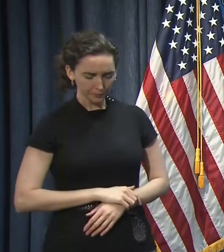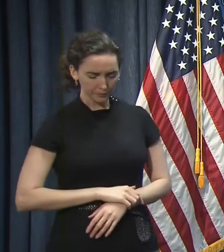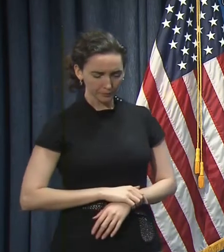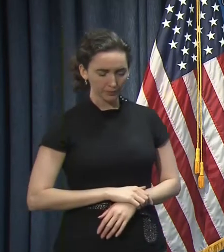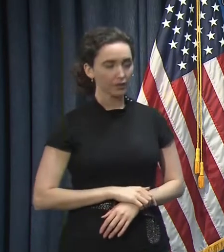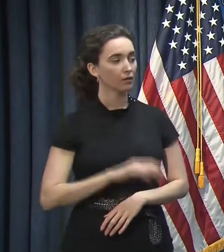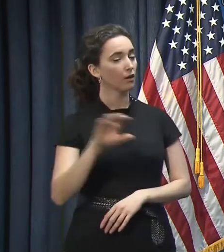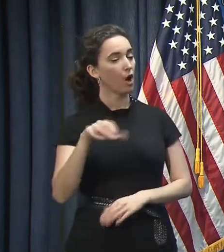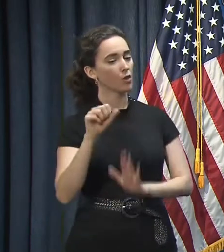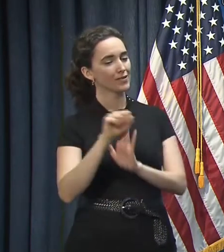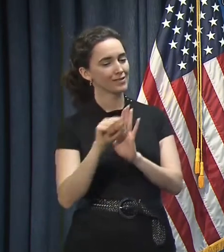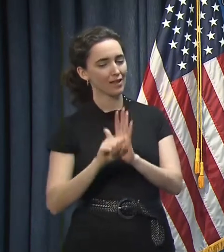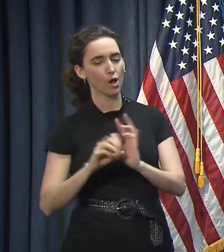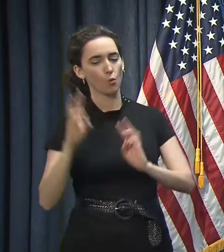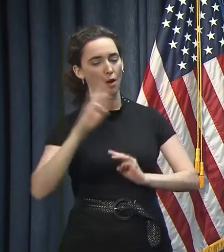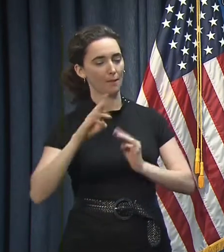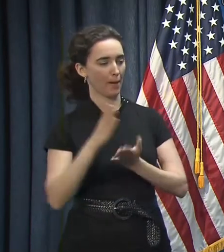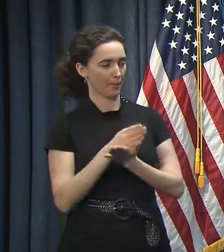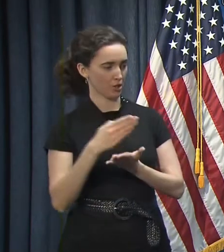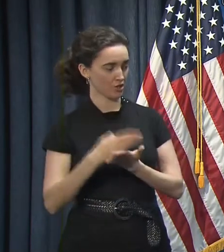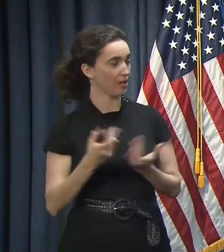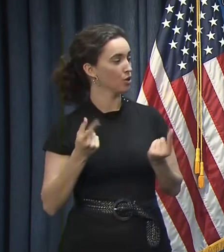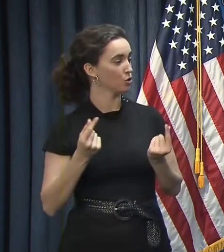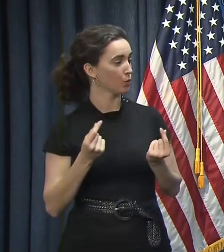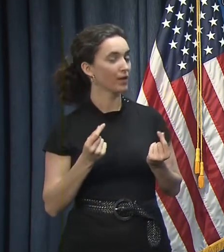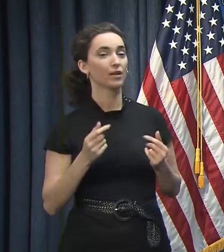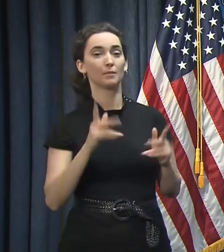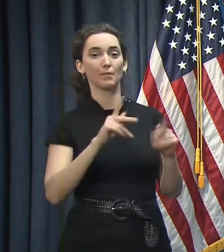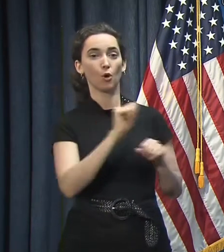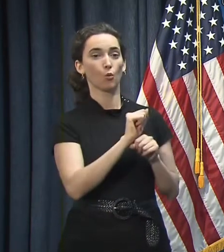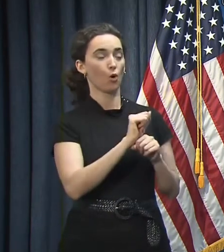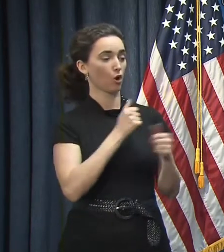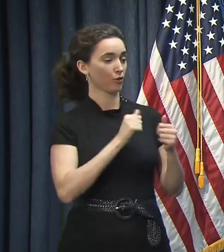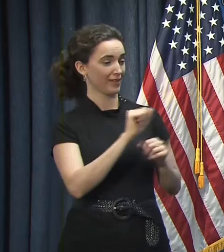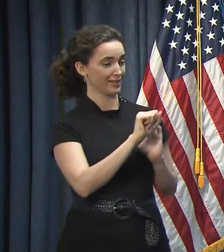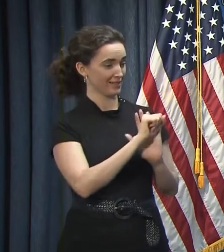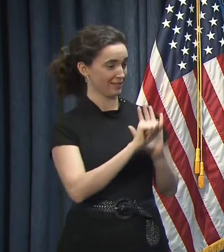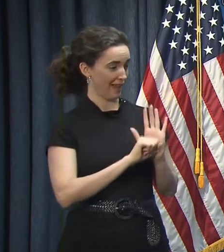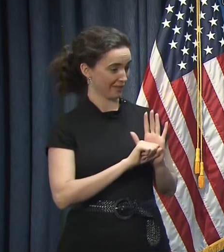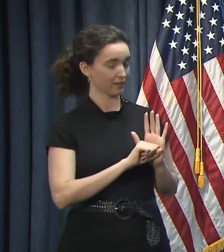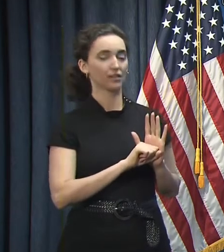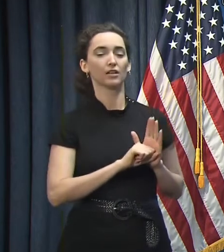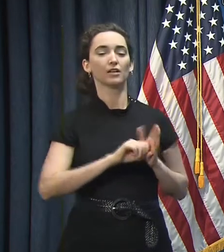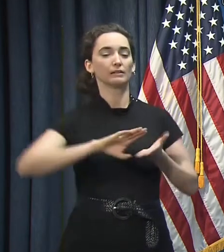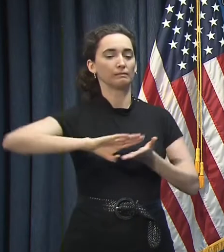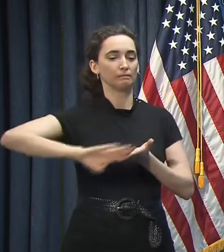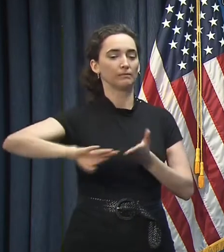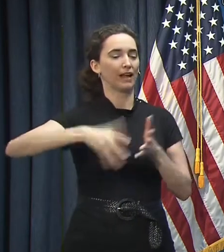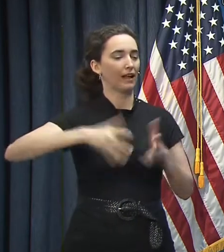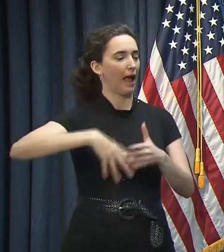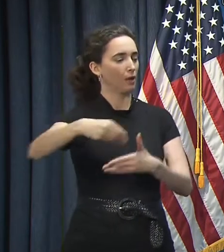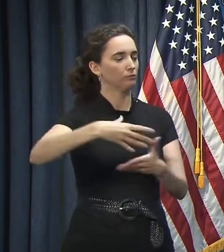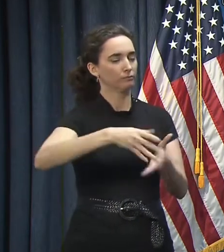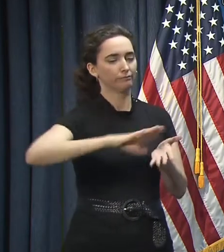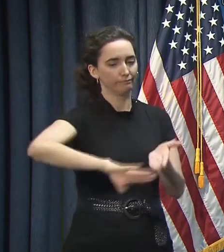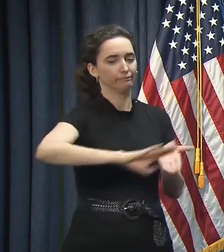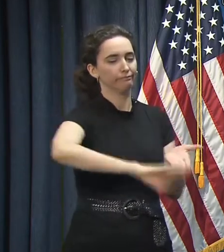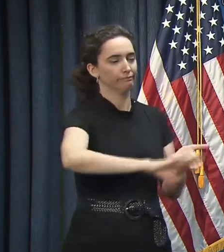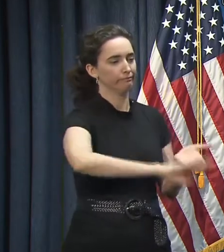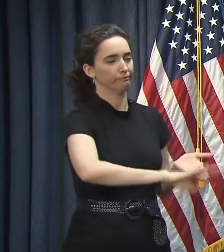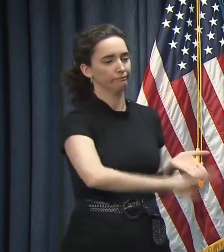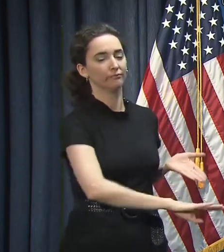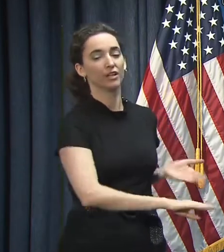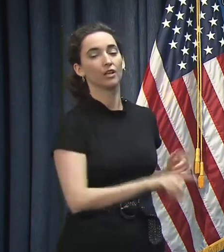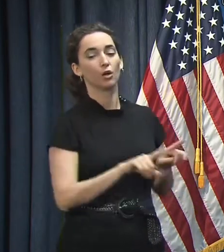of the budget concerns, have started furloughing state workers or doing hiring freezes or spending freezes on non-emergency